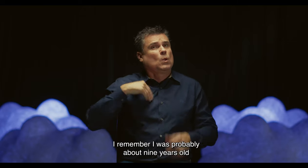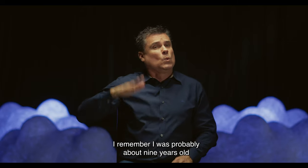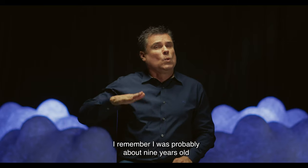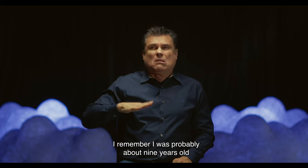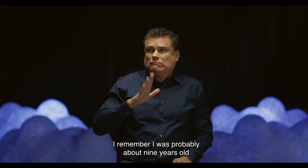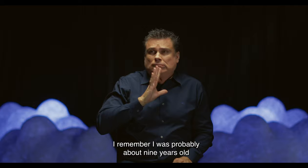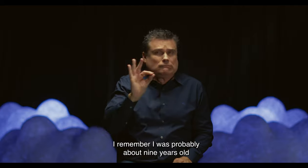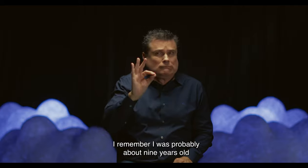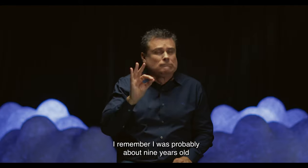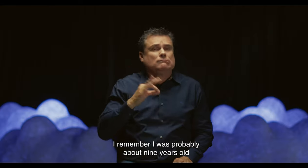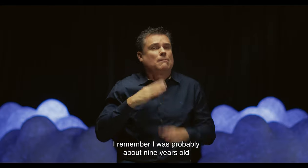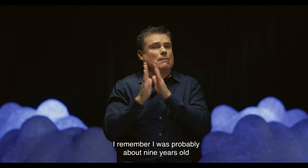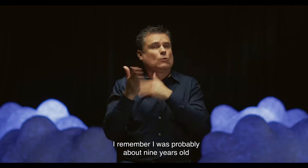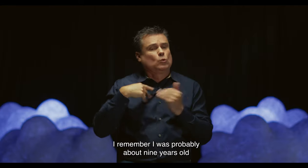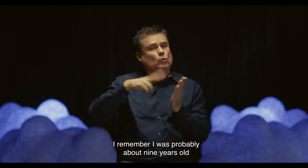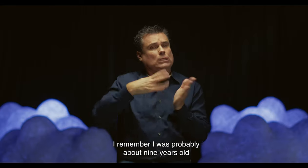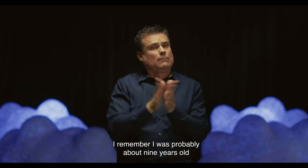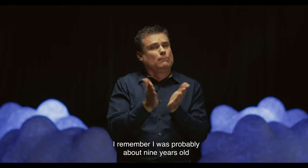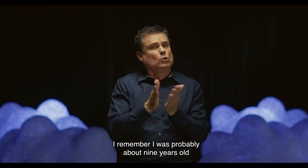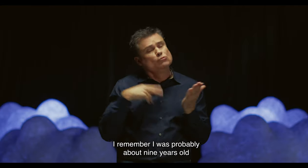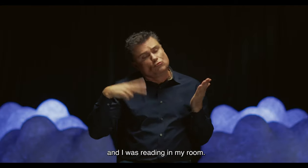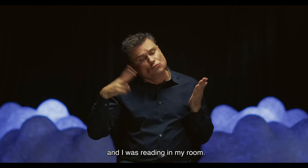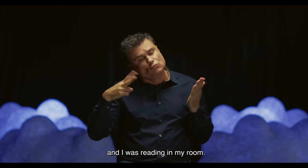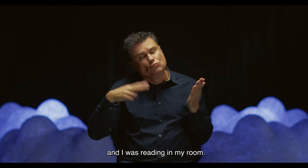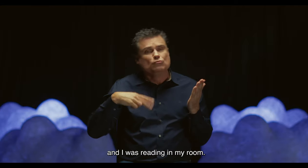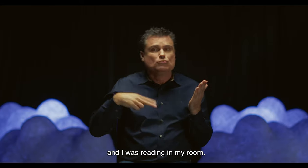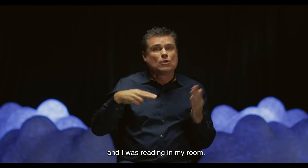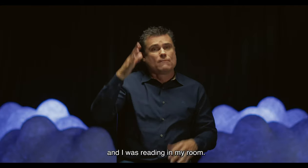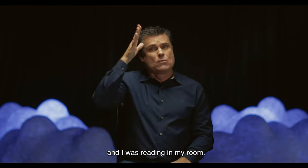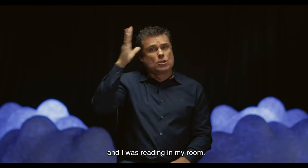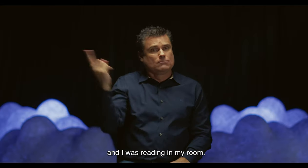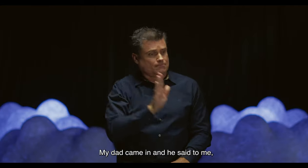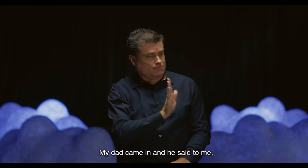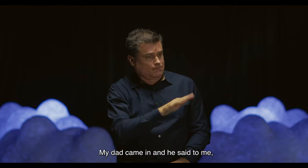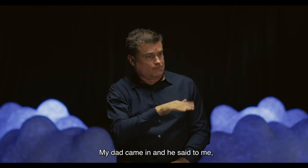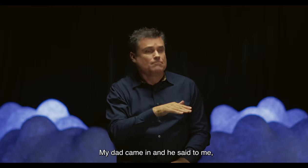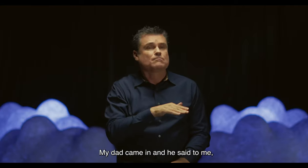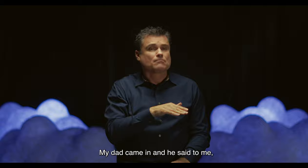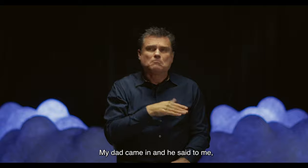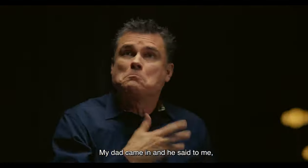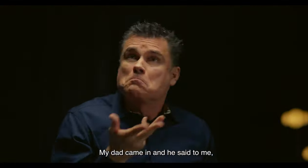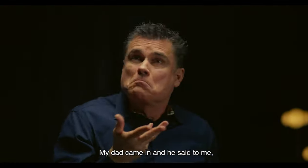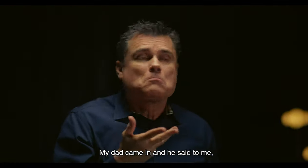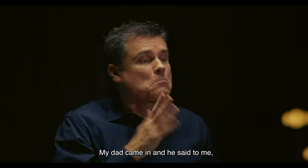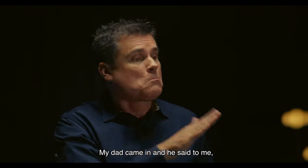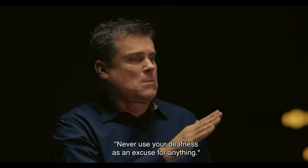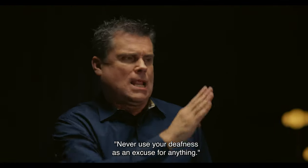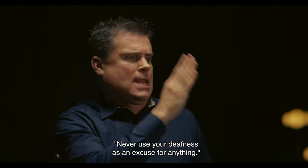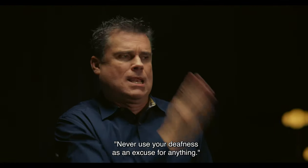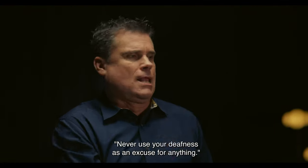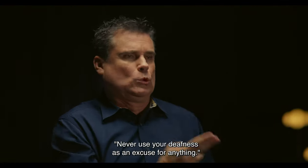I remember I was probably about nine years old, and I was reading in my room. My dad came in and he said to me,